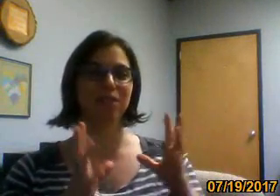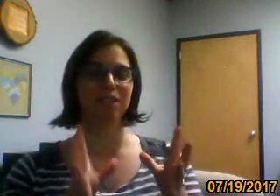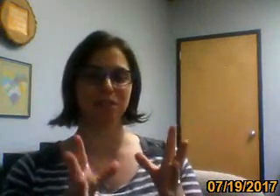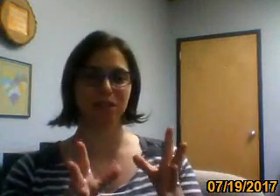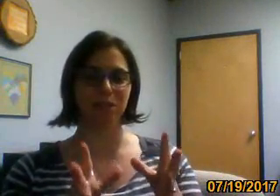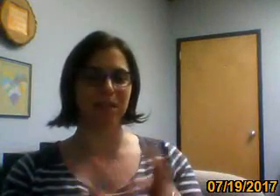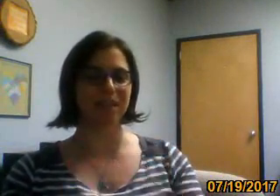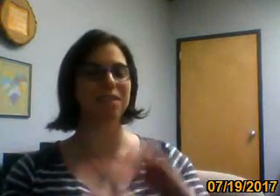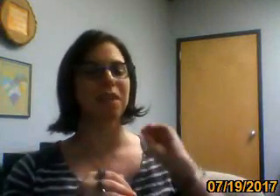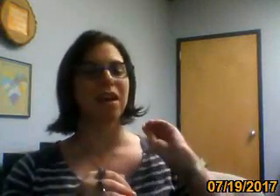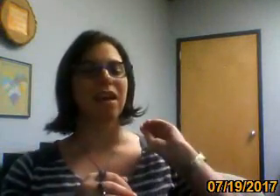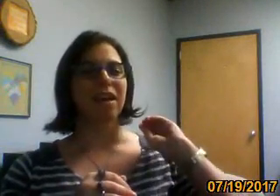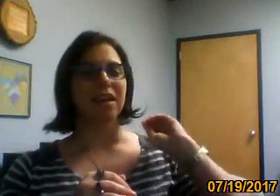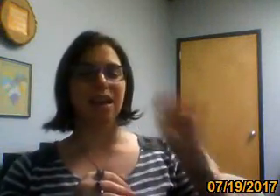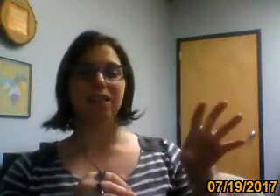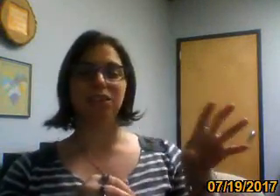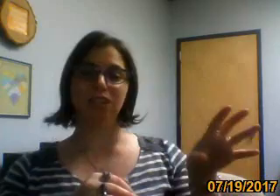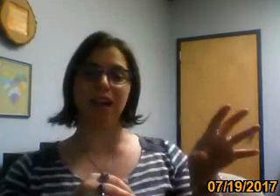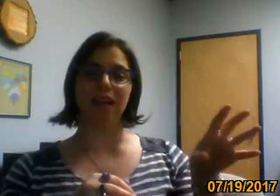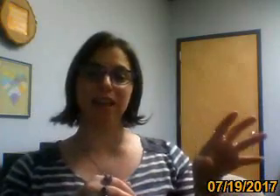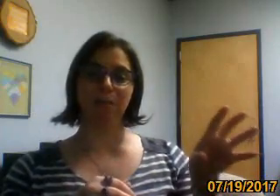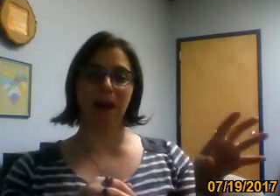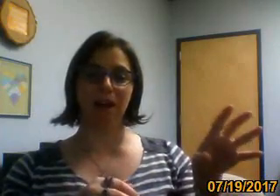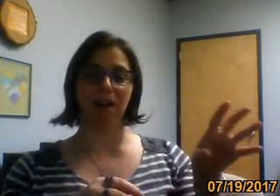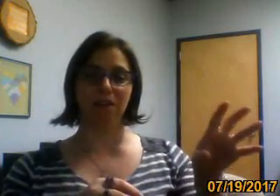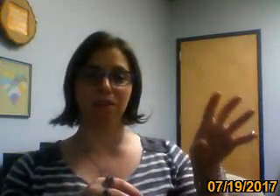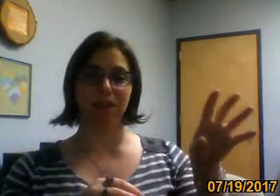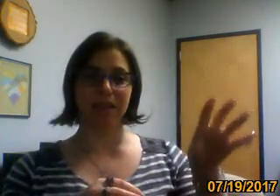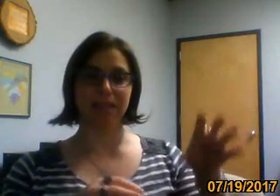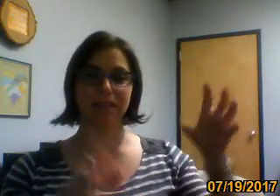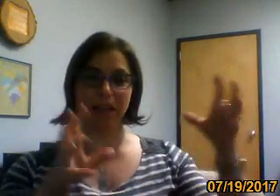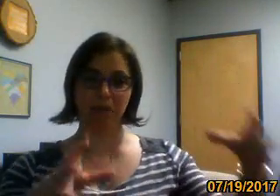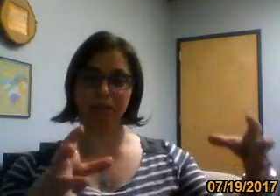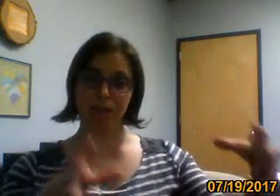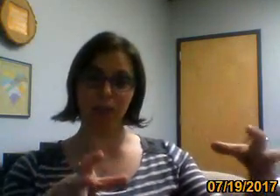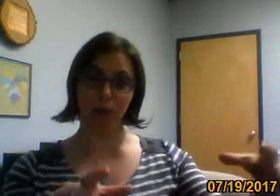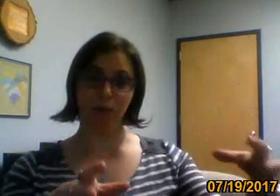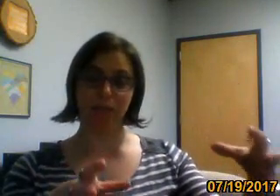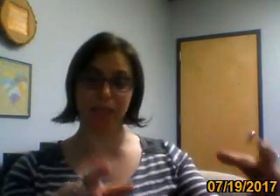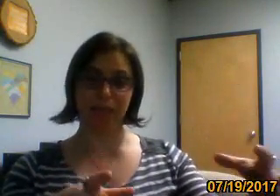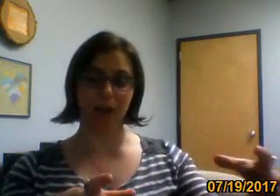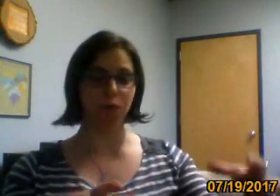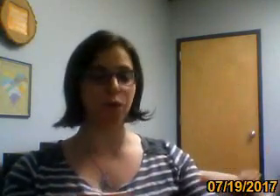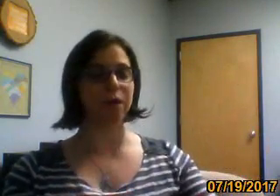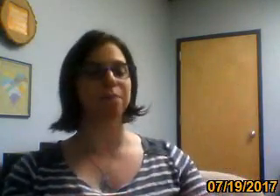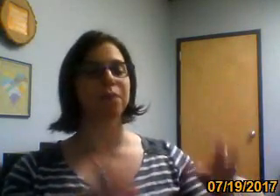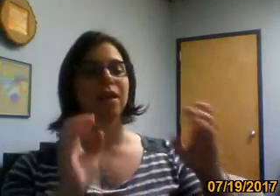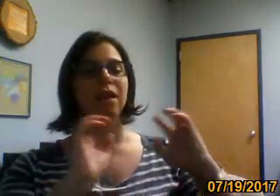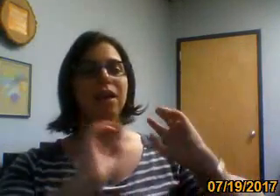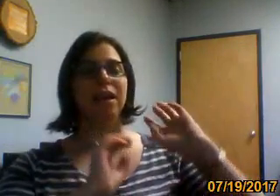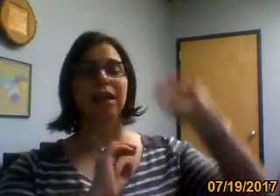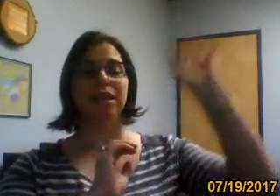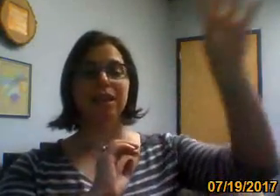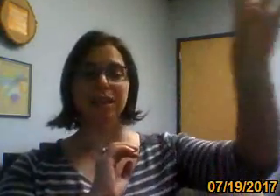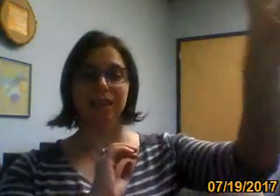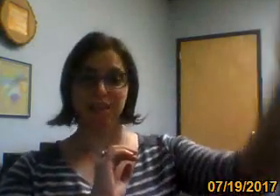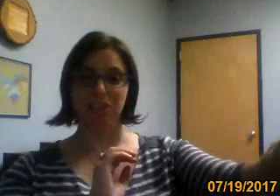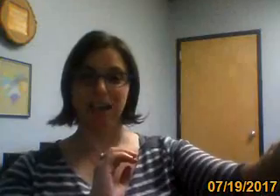so, so he told me this, he has a shed in the back of his house that he owns in California. In the